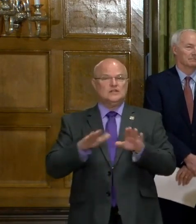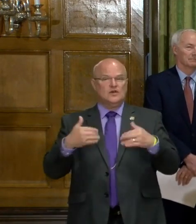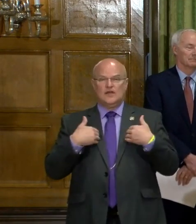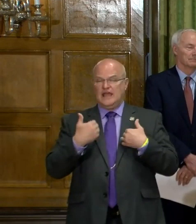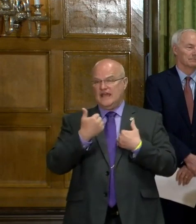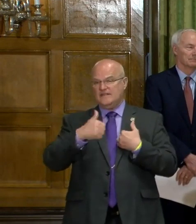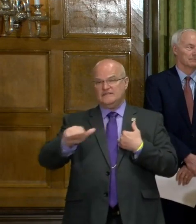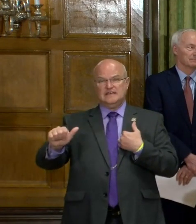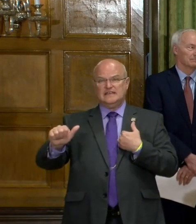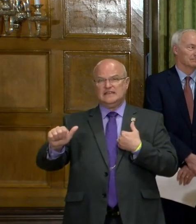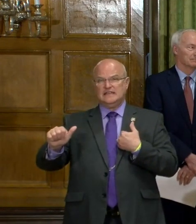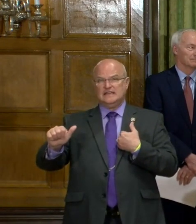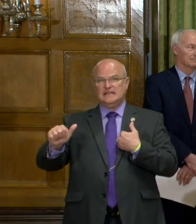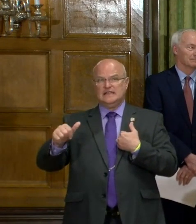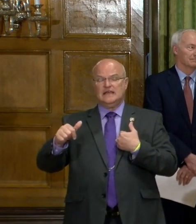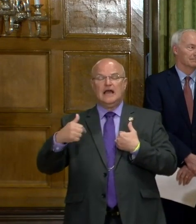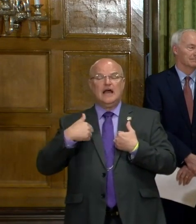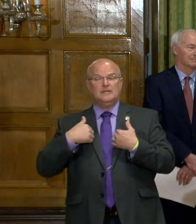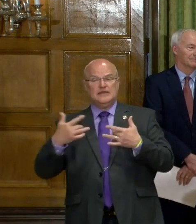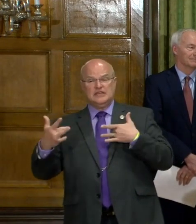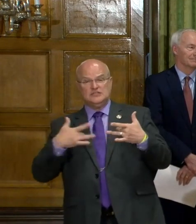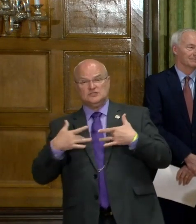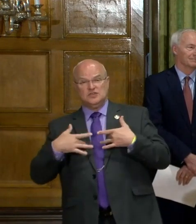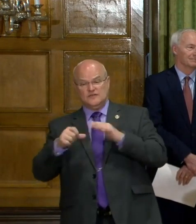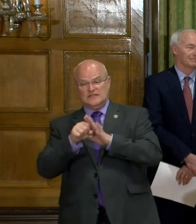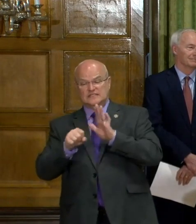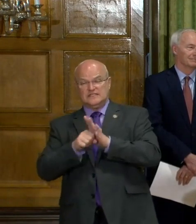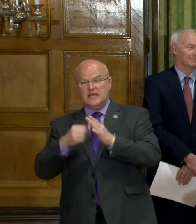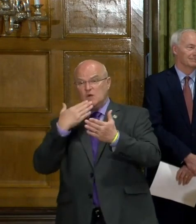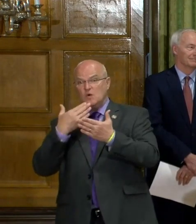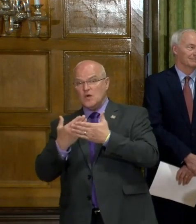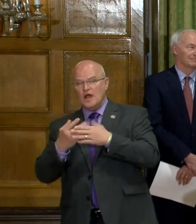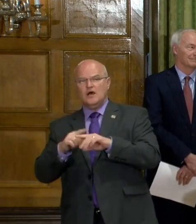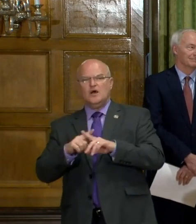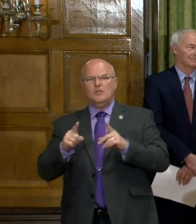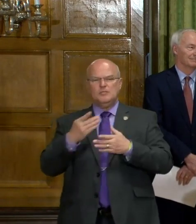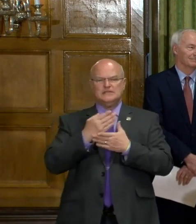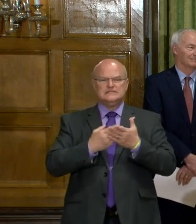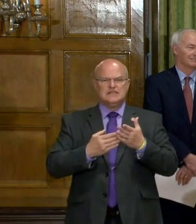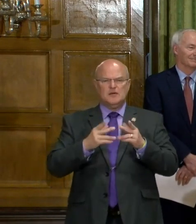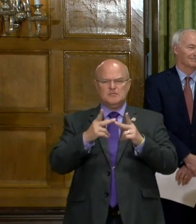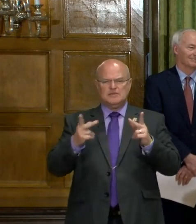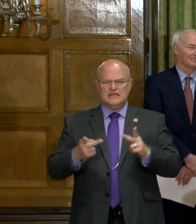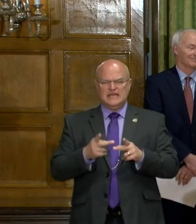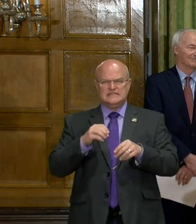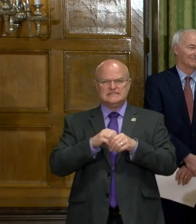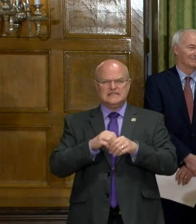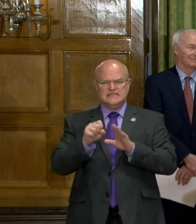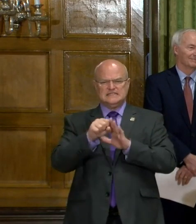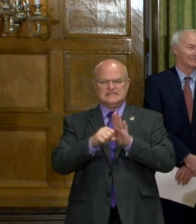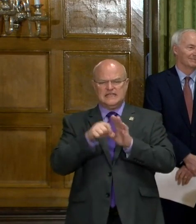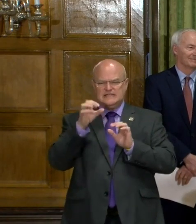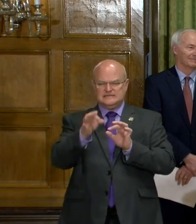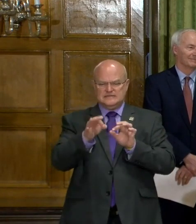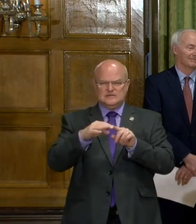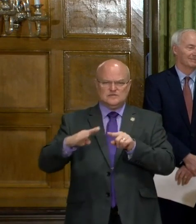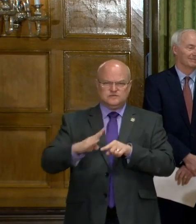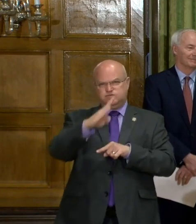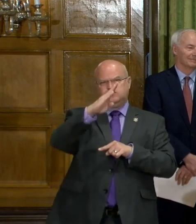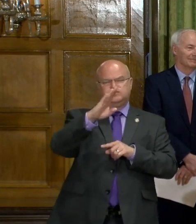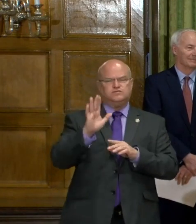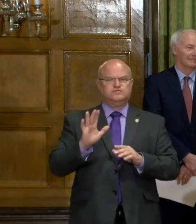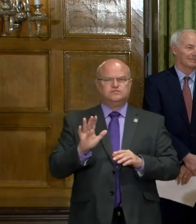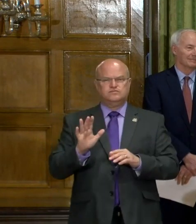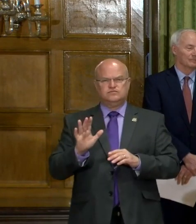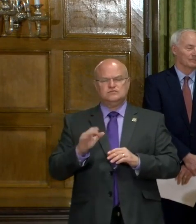have any, you know, I would be concerned if the state was doing well, but we had some hot spots that were on